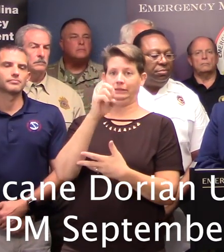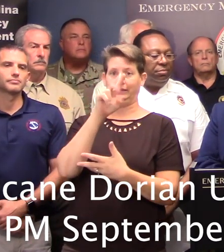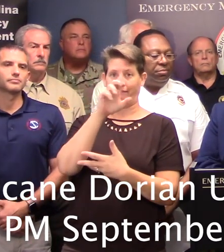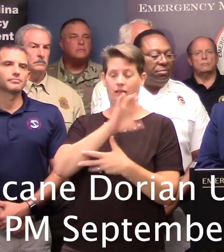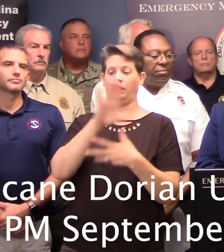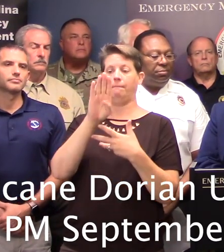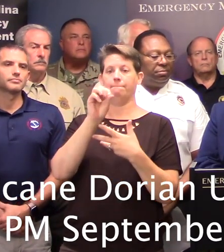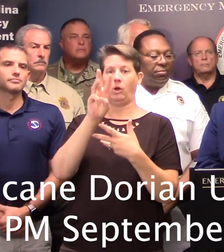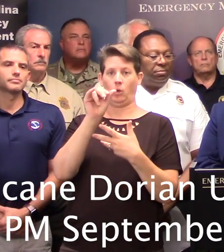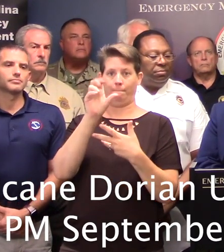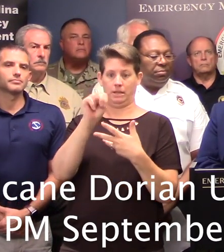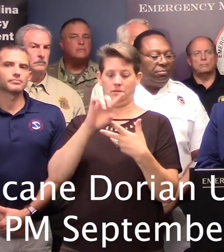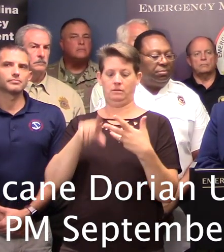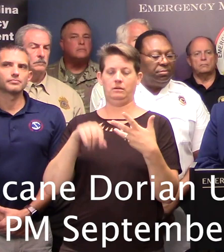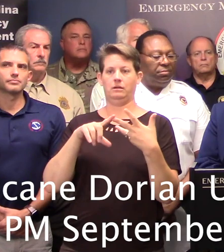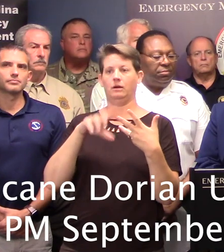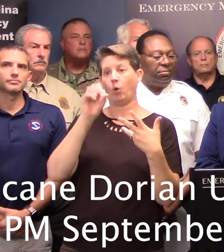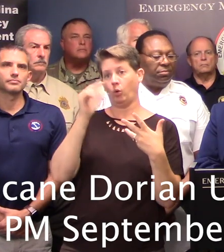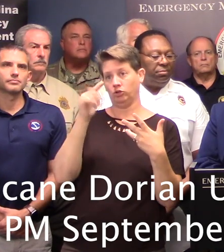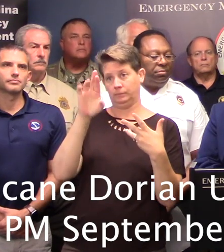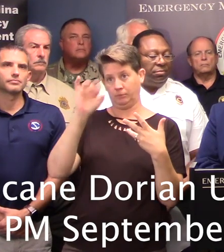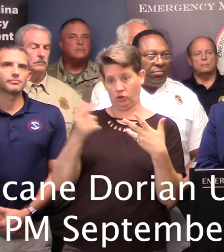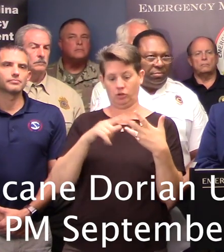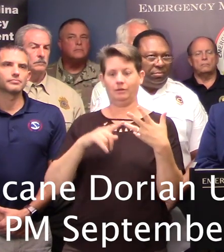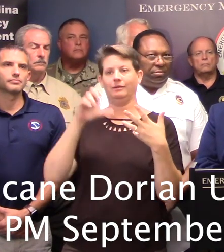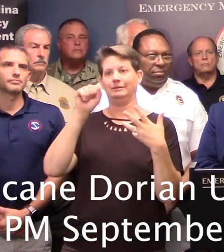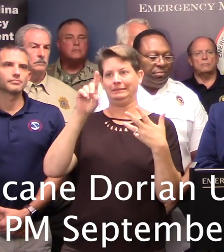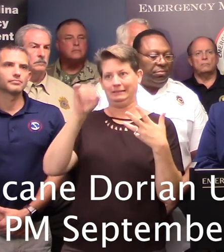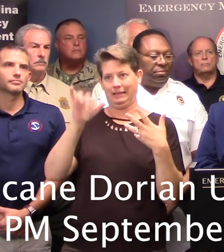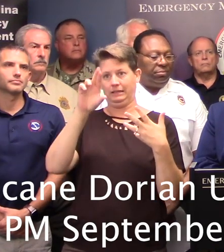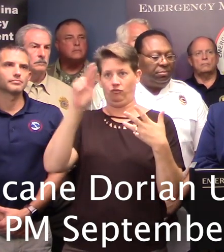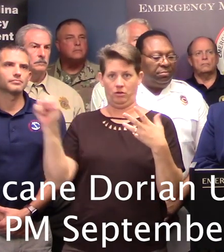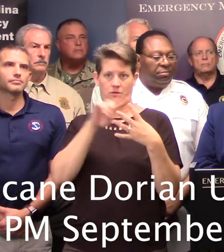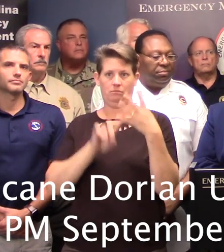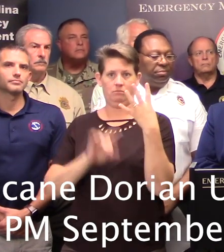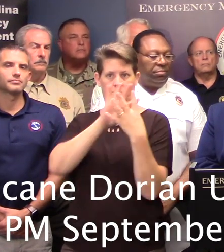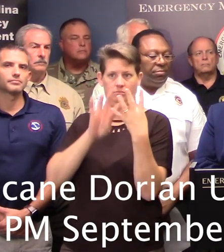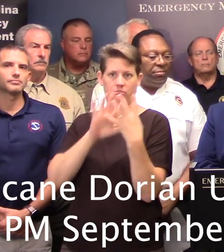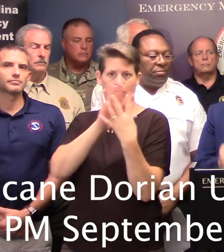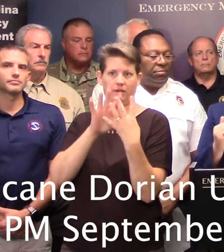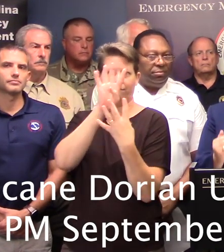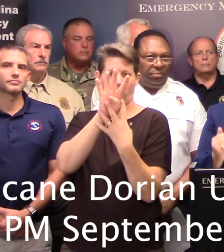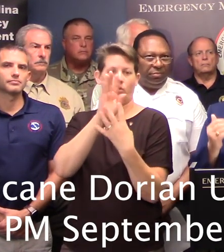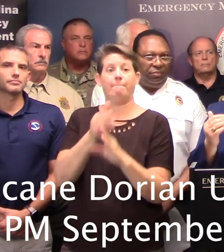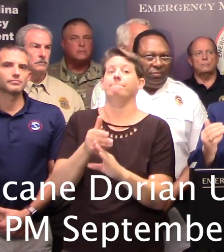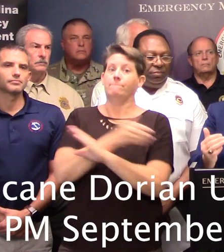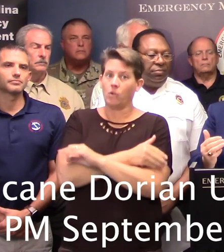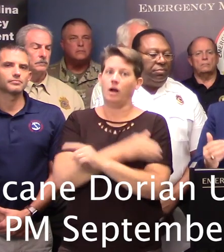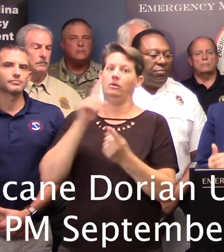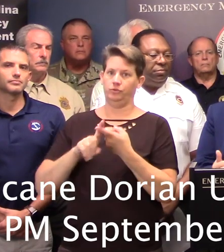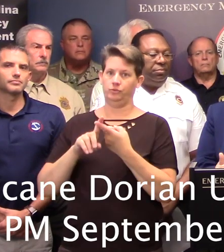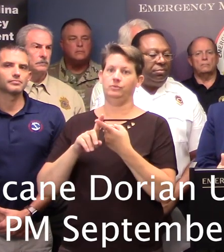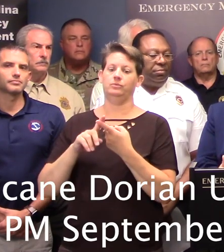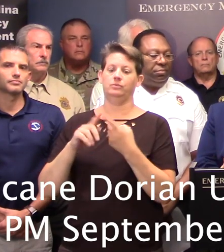Bowman, Orangeburg, and Sandy Run. Those are the exits that will be available to you prior to getting